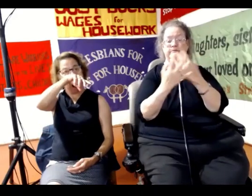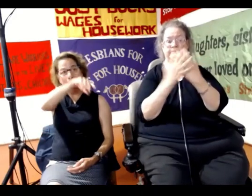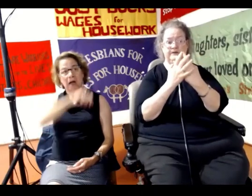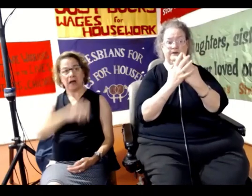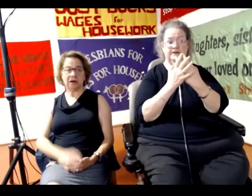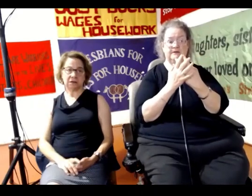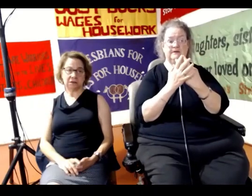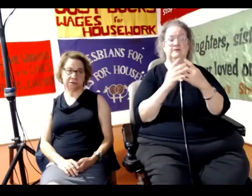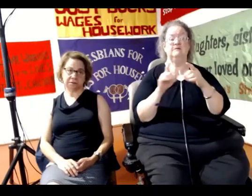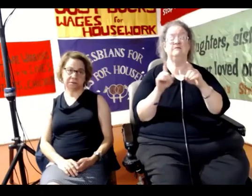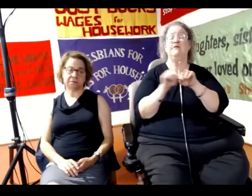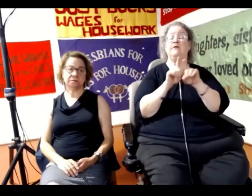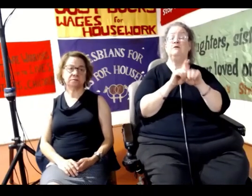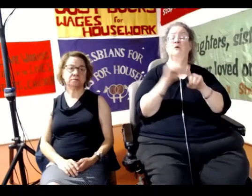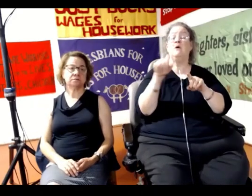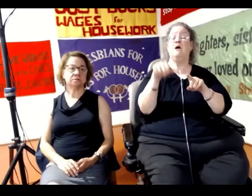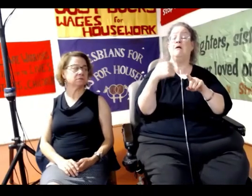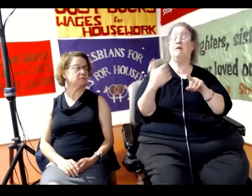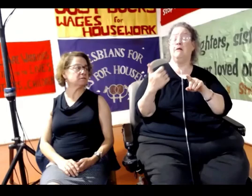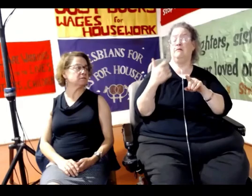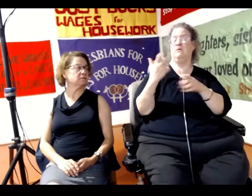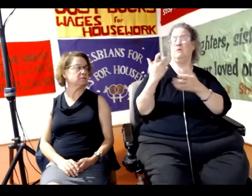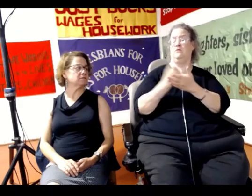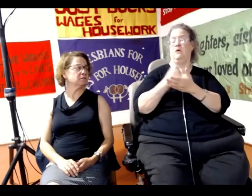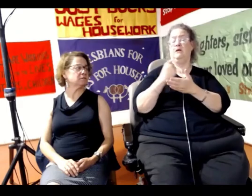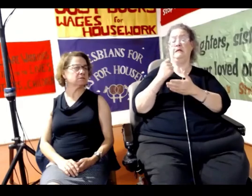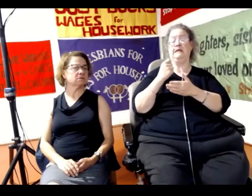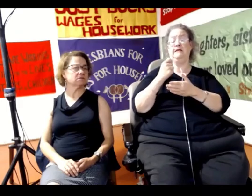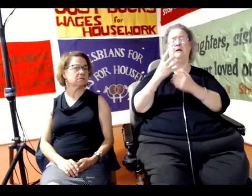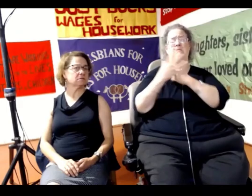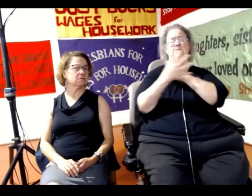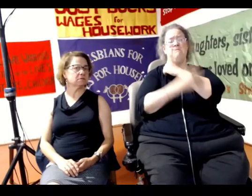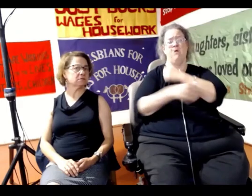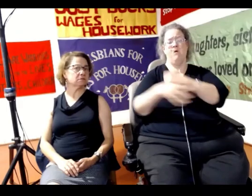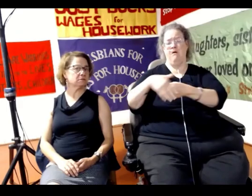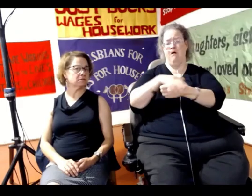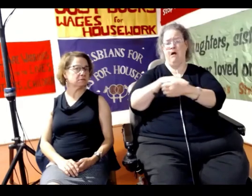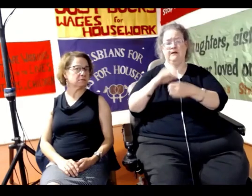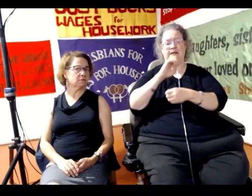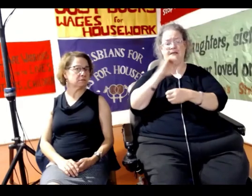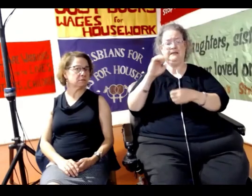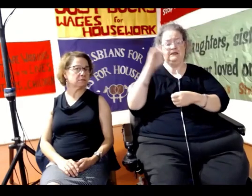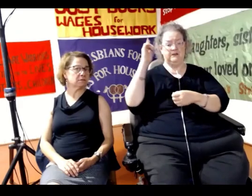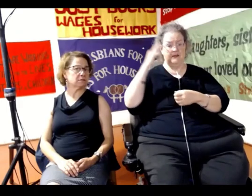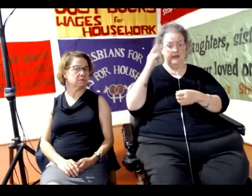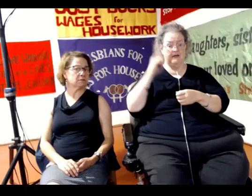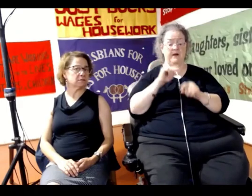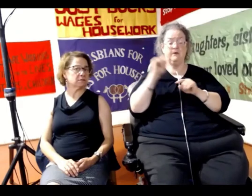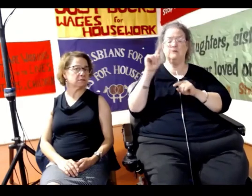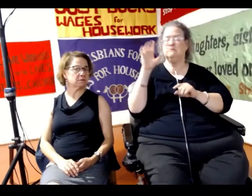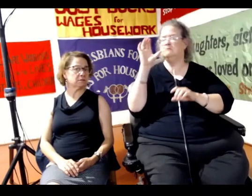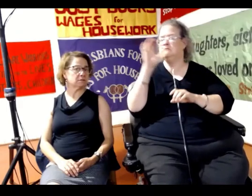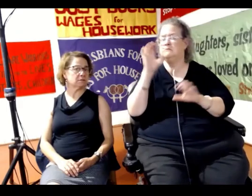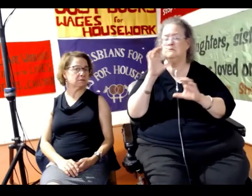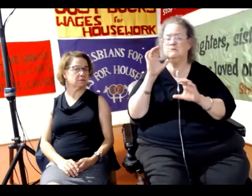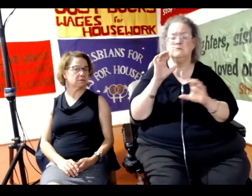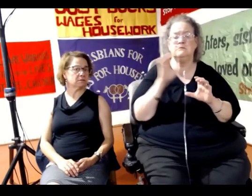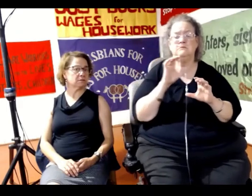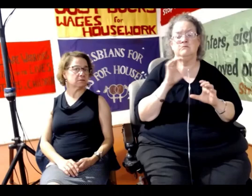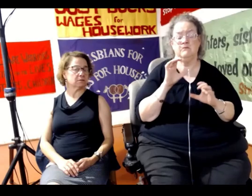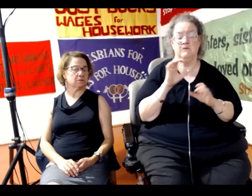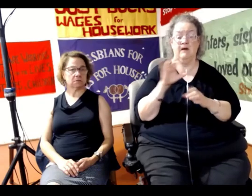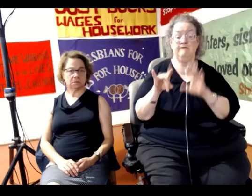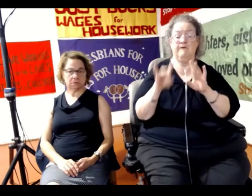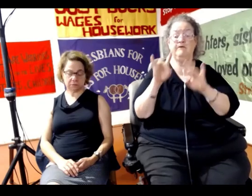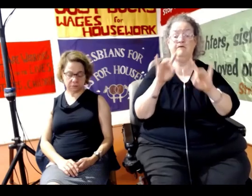in a very poor neighborhood of East London, where they were literally going to fine, give on-the-spot fines to sex